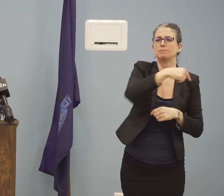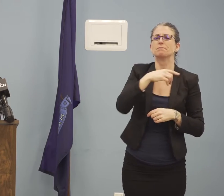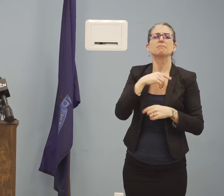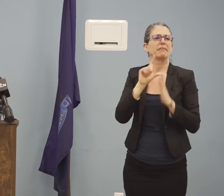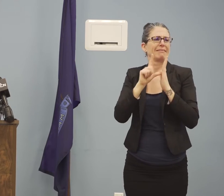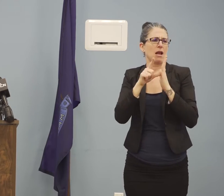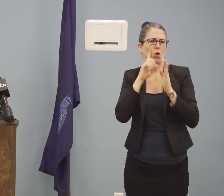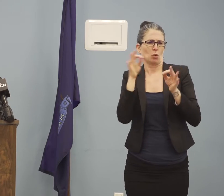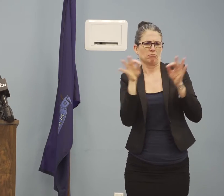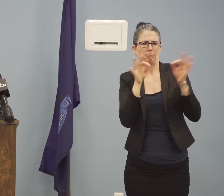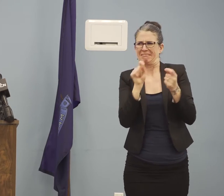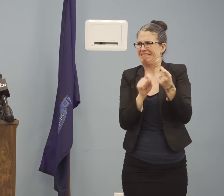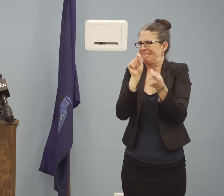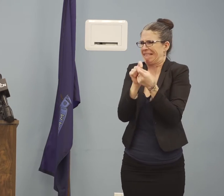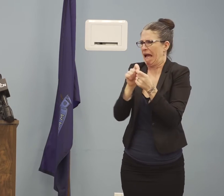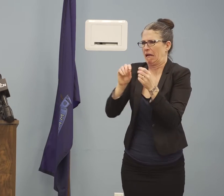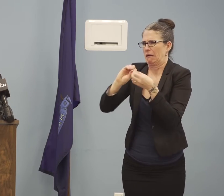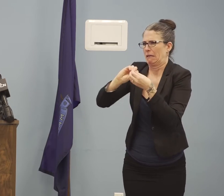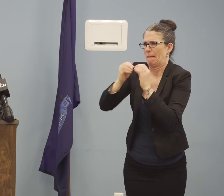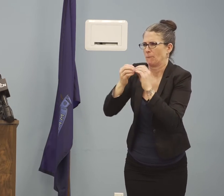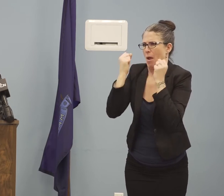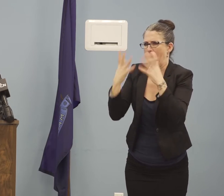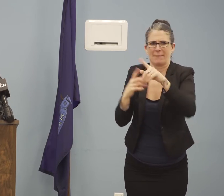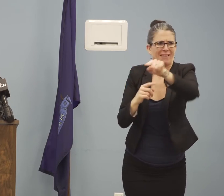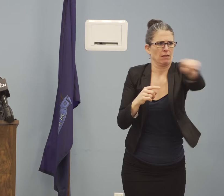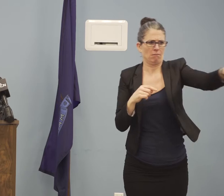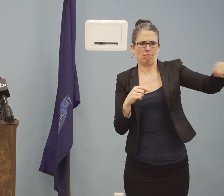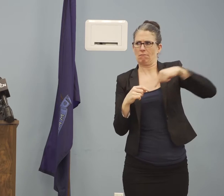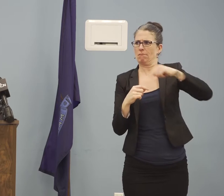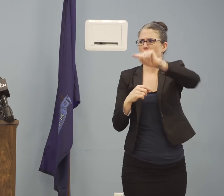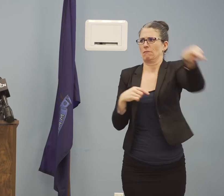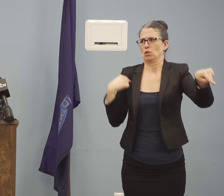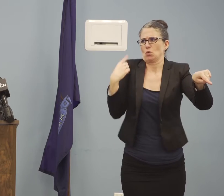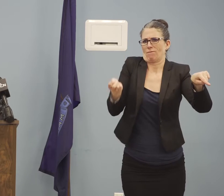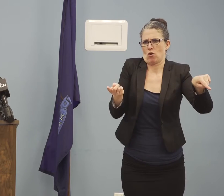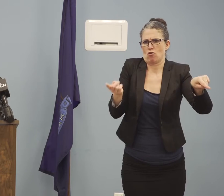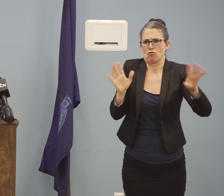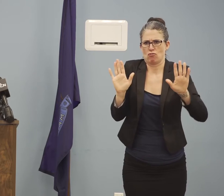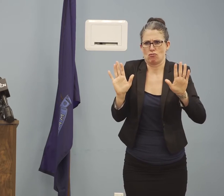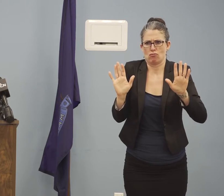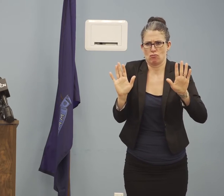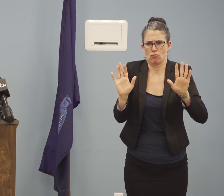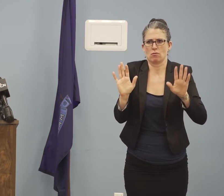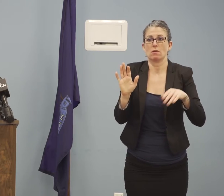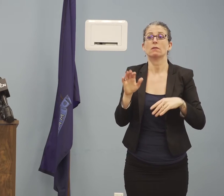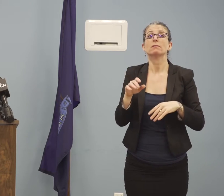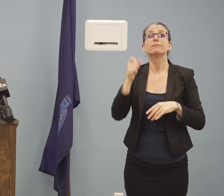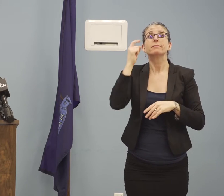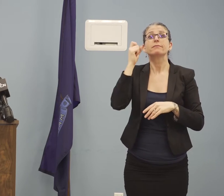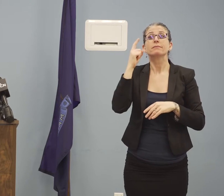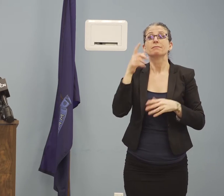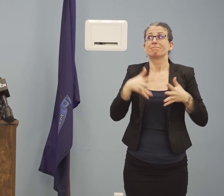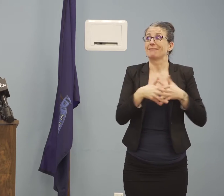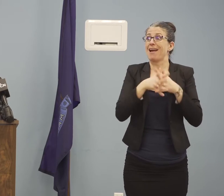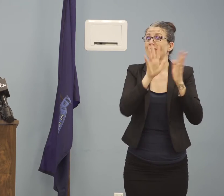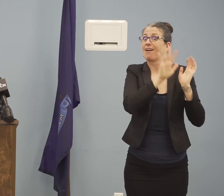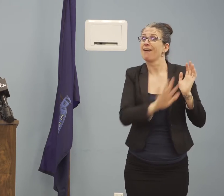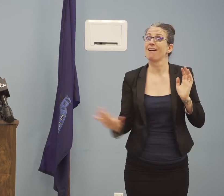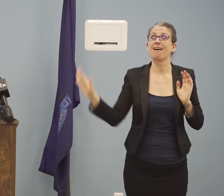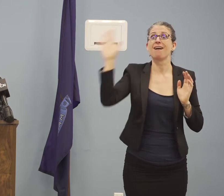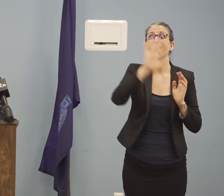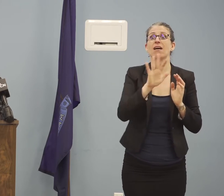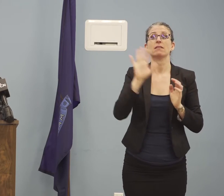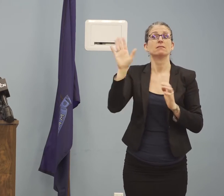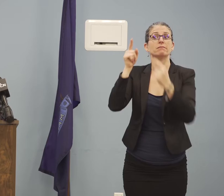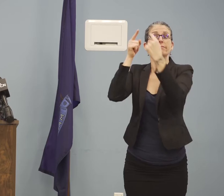that has come up across the nation in the past few days is the availability of not just the kits,